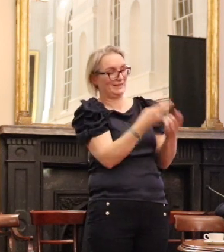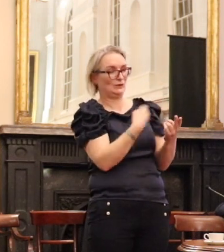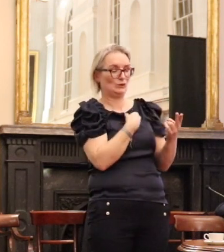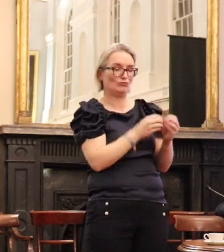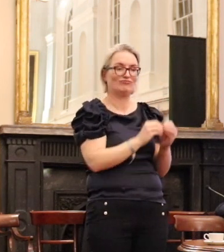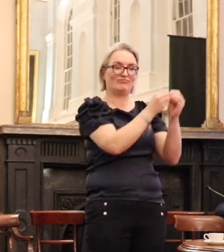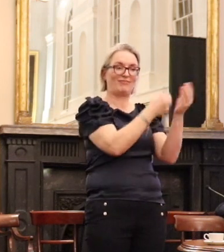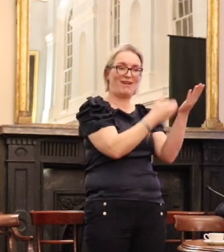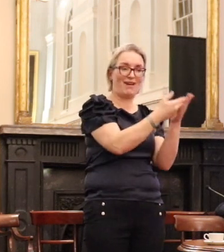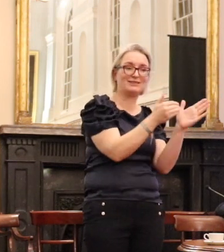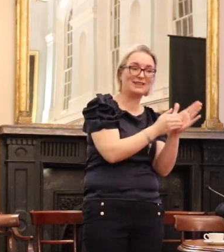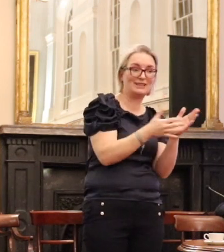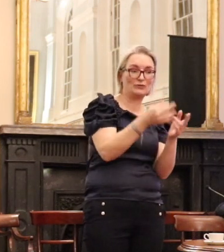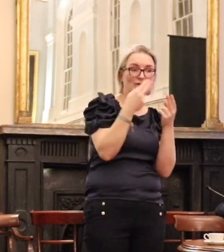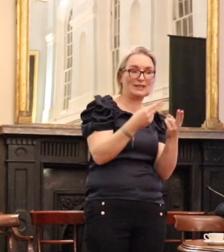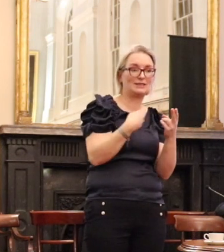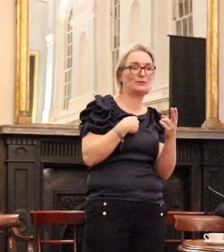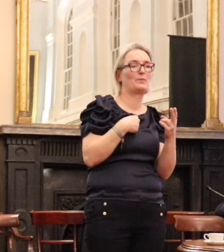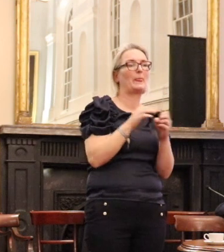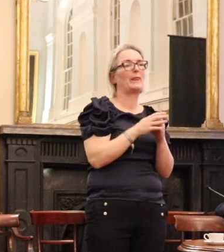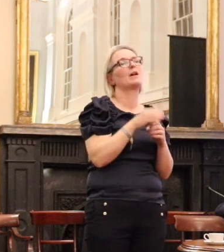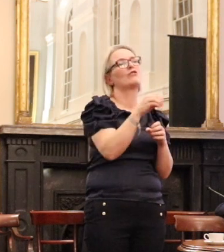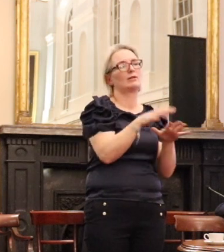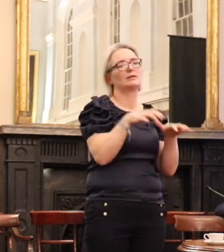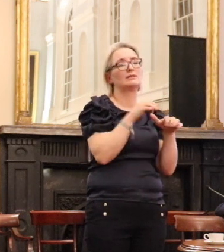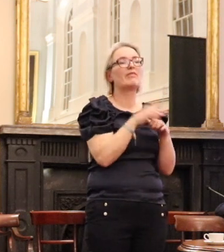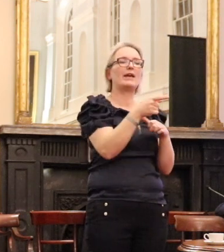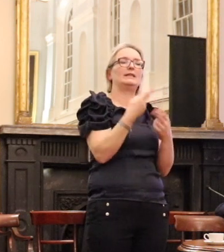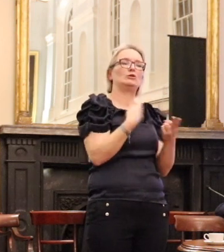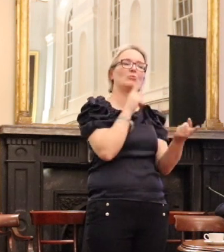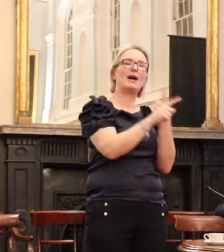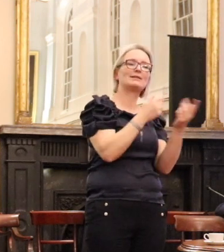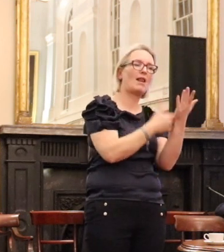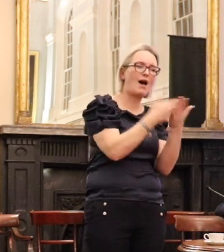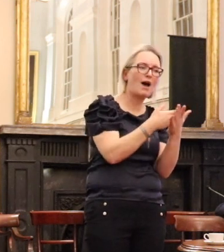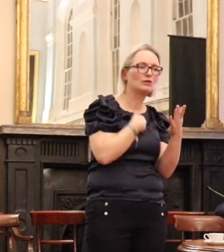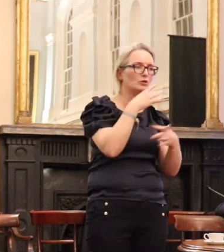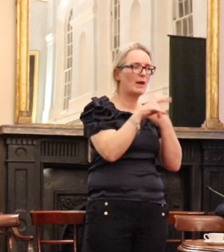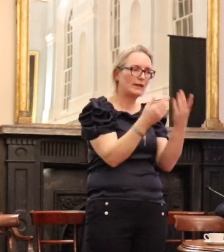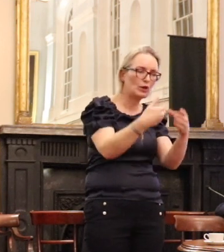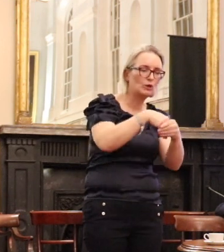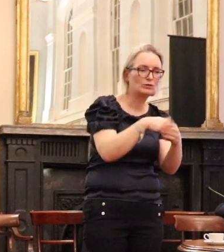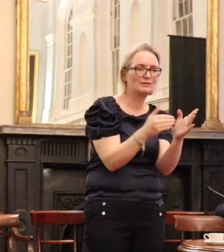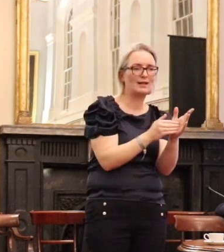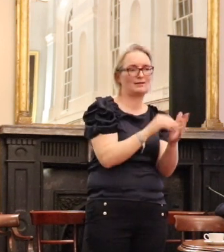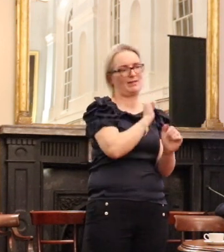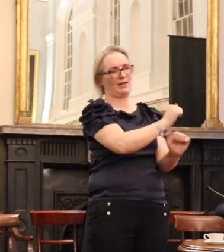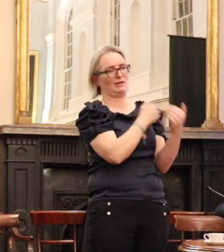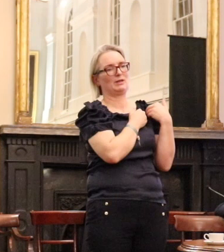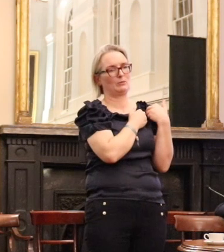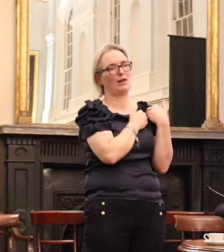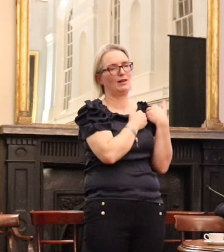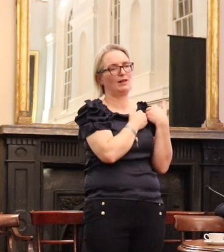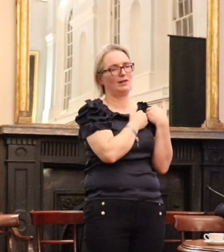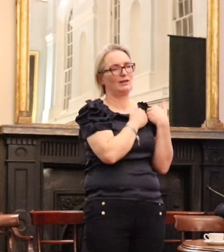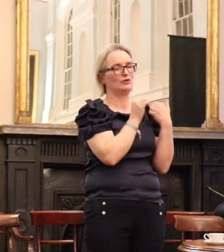for a republic, the Uropathist has to pass laws that make people more included, the Uropathist has to pass the laws to tackle the housing